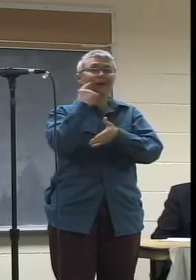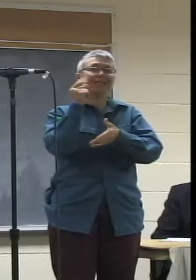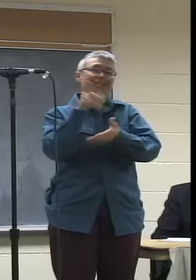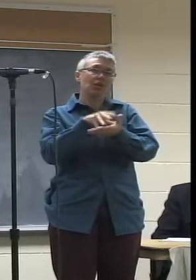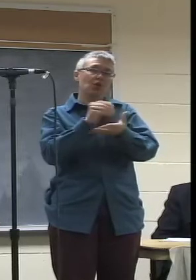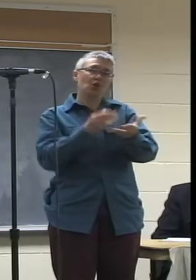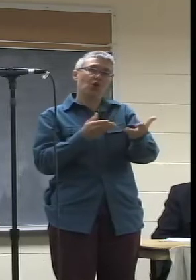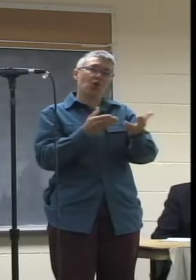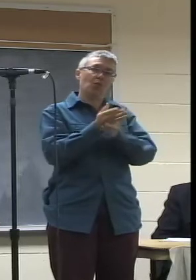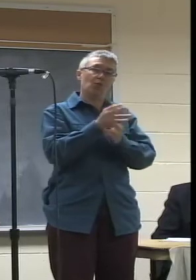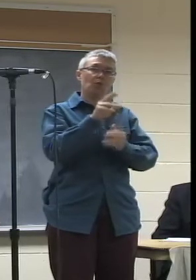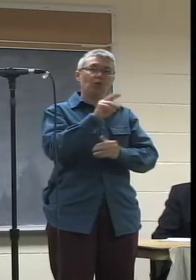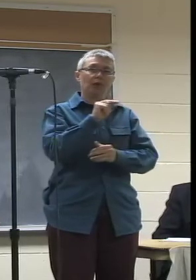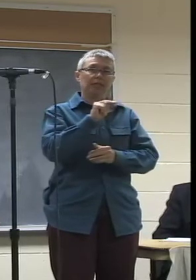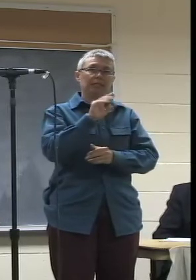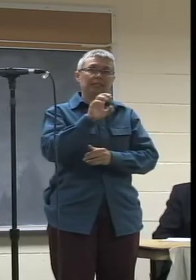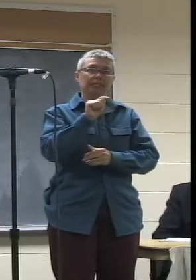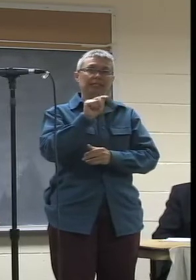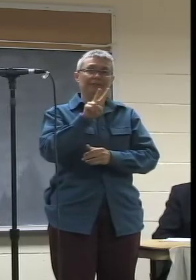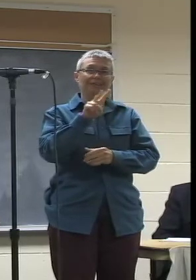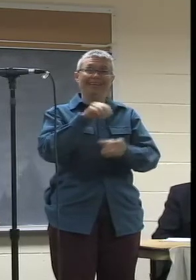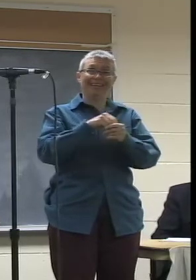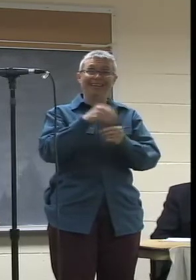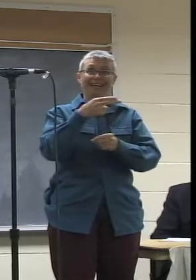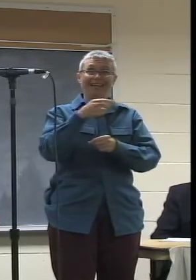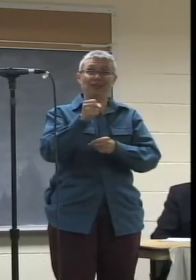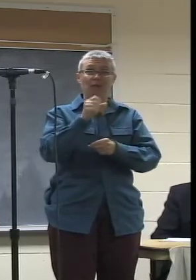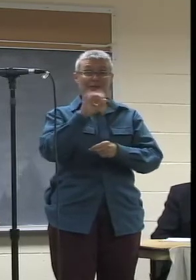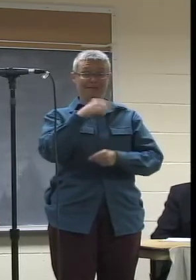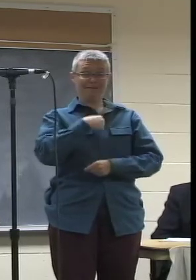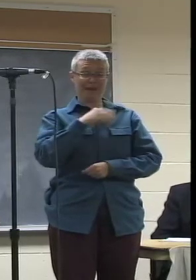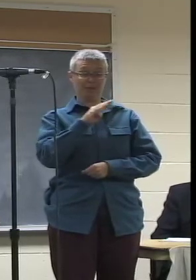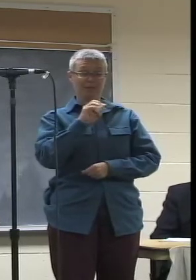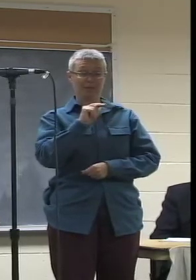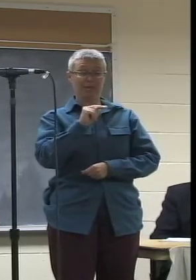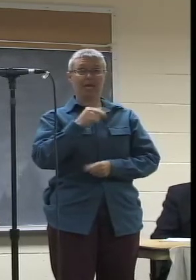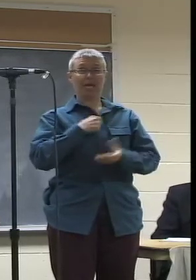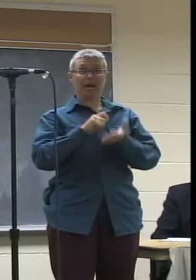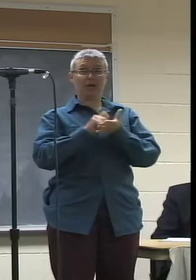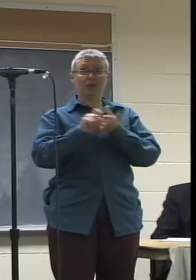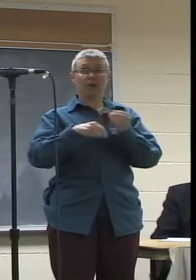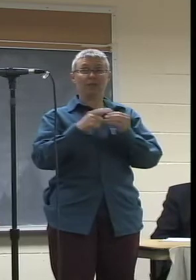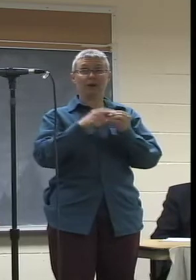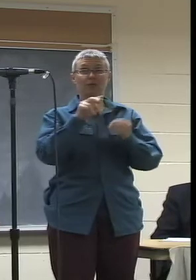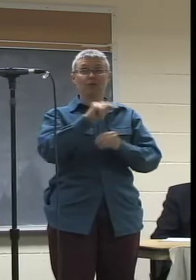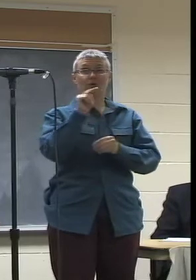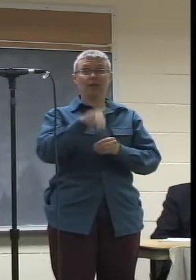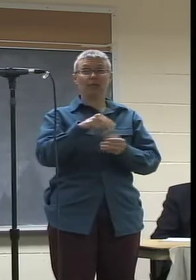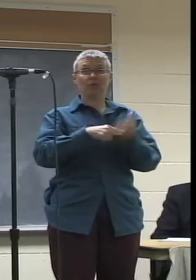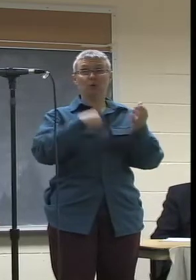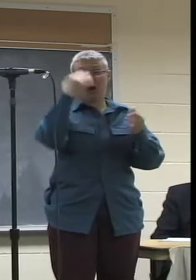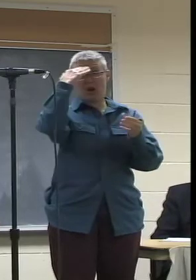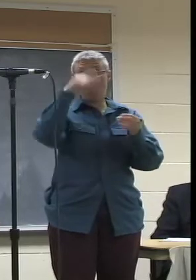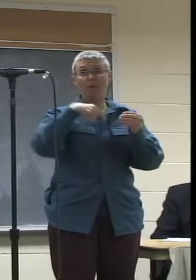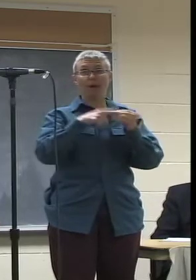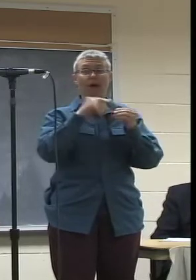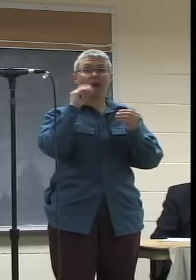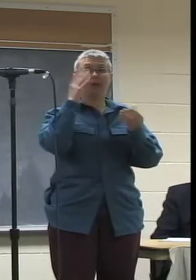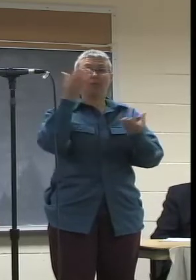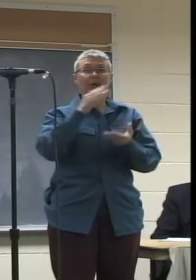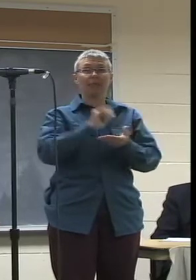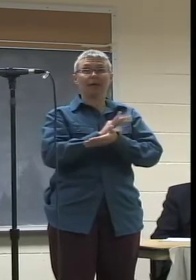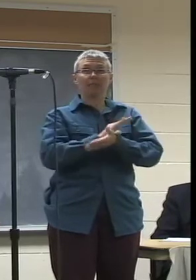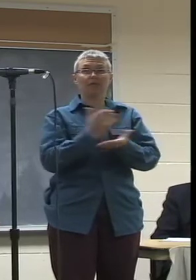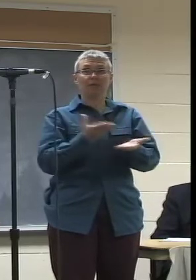NCTV in high school. And, you know, if I was Ben, I'd write about Northampton, where I know about. And I would bring that movie here.